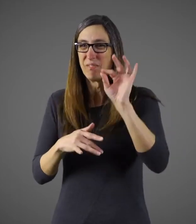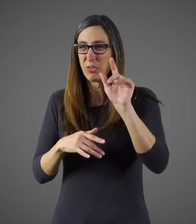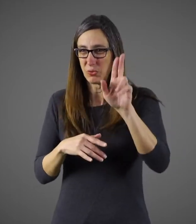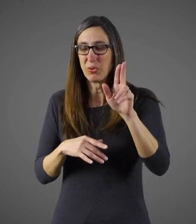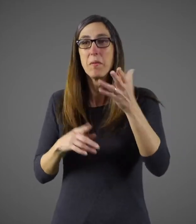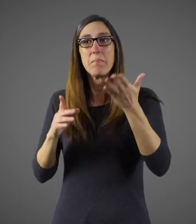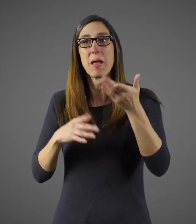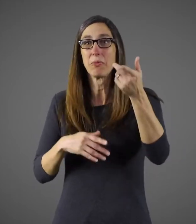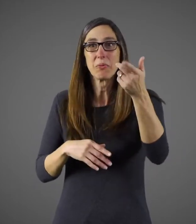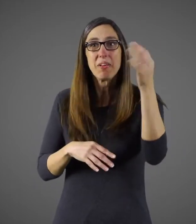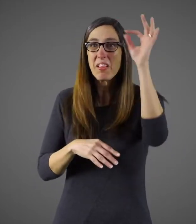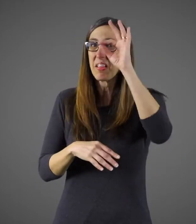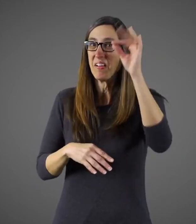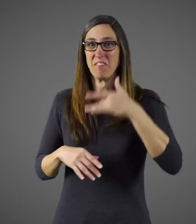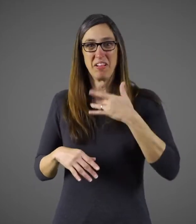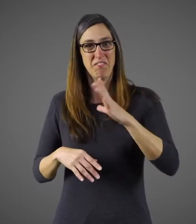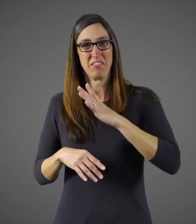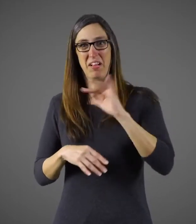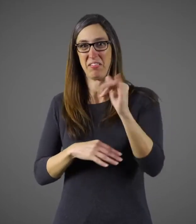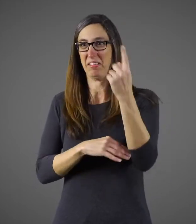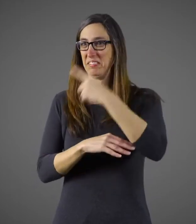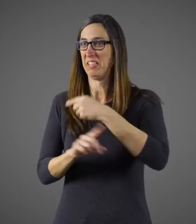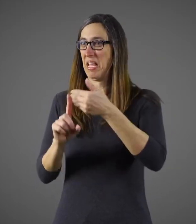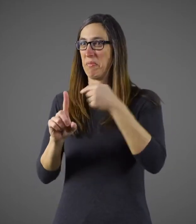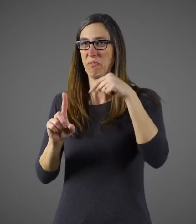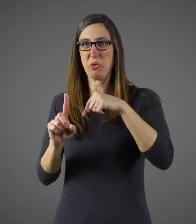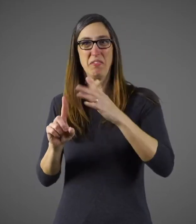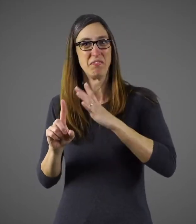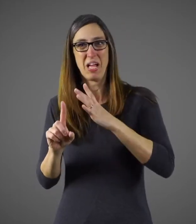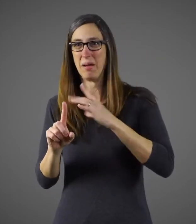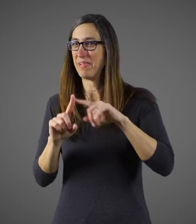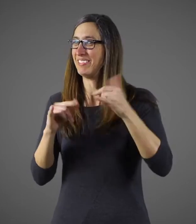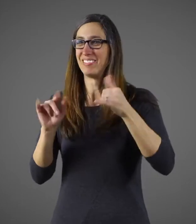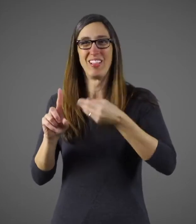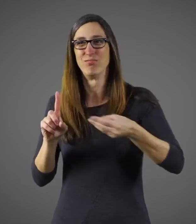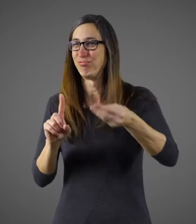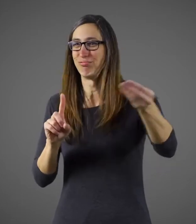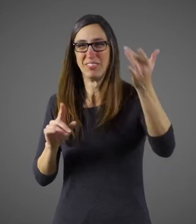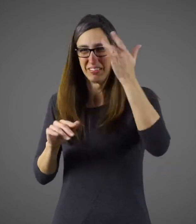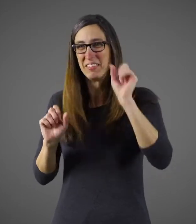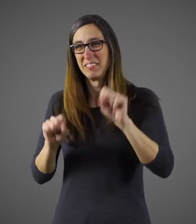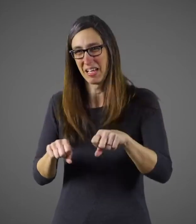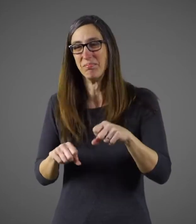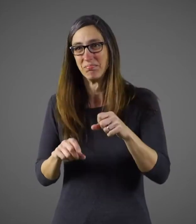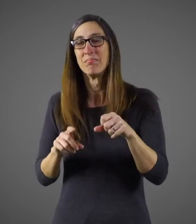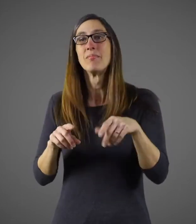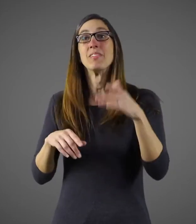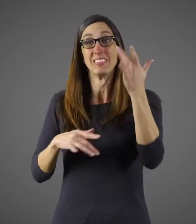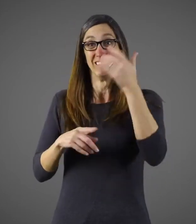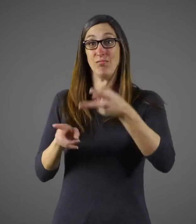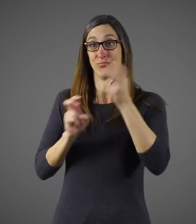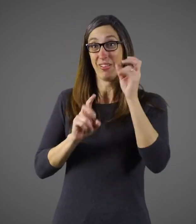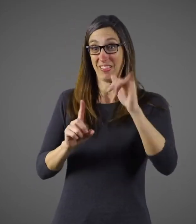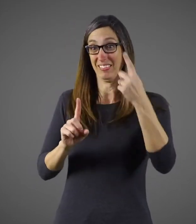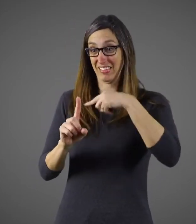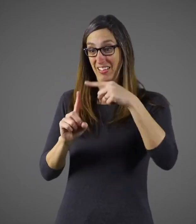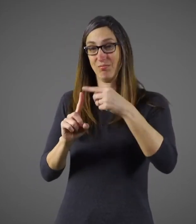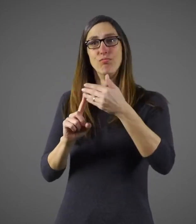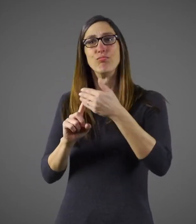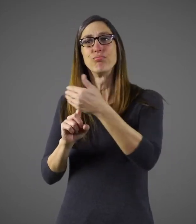the day before their symptoms began and they spread the illness without knowing it. They can be contagious for seven days after the day they first